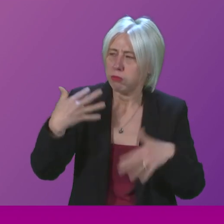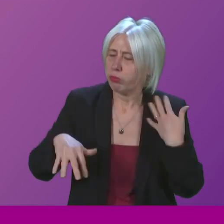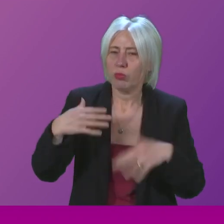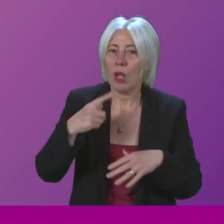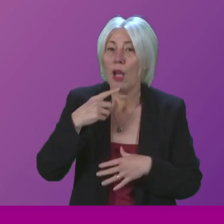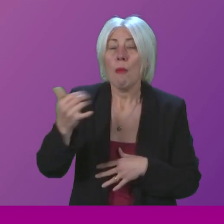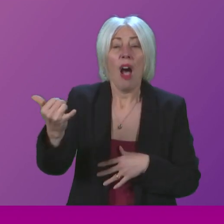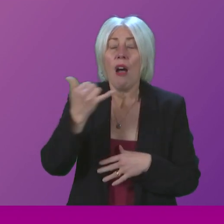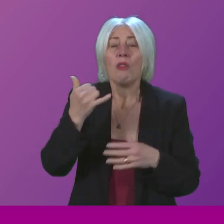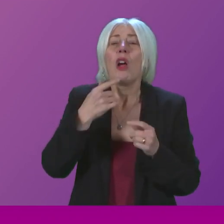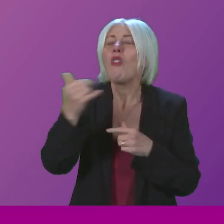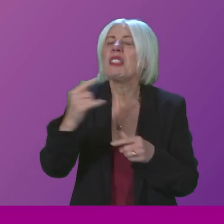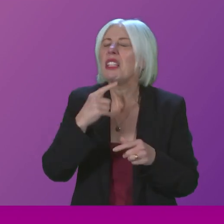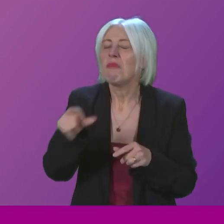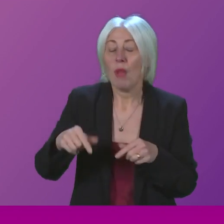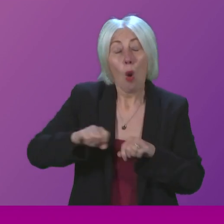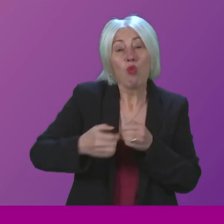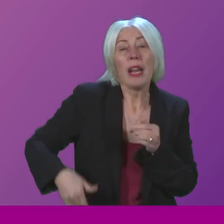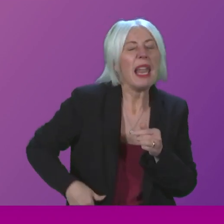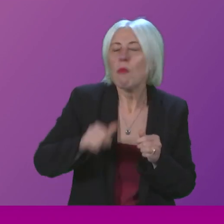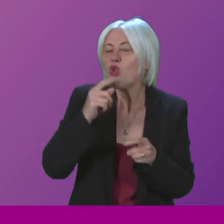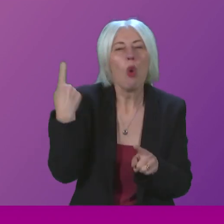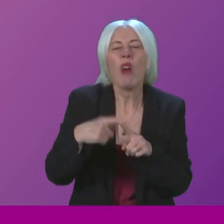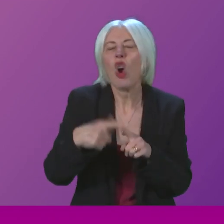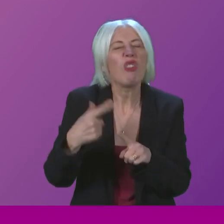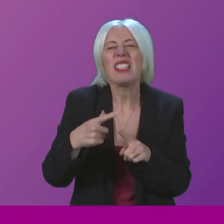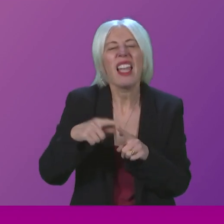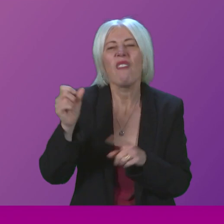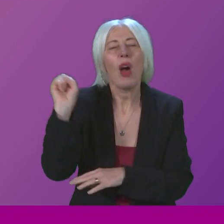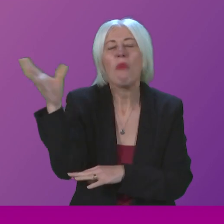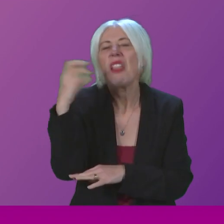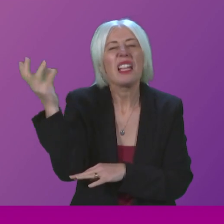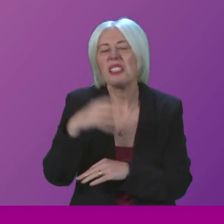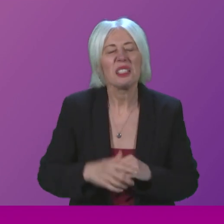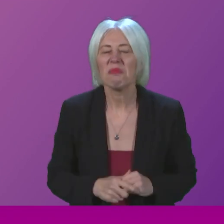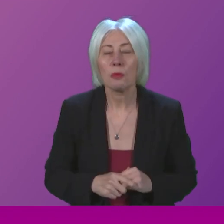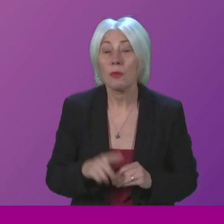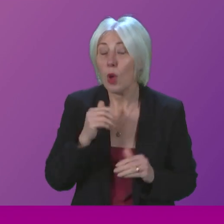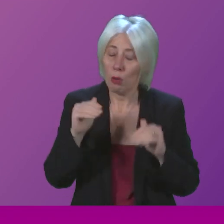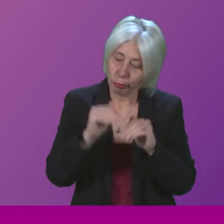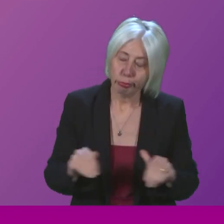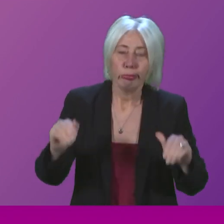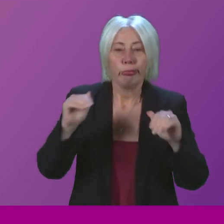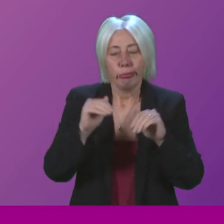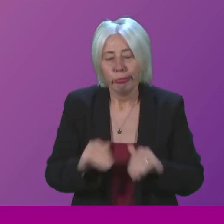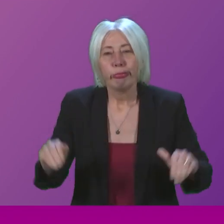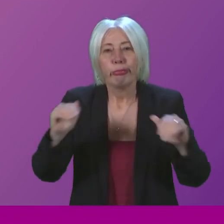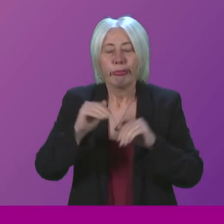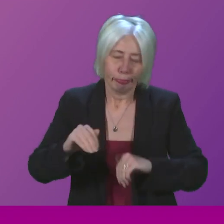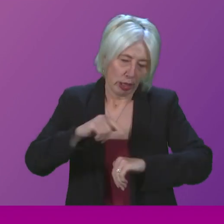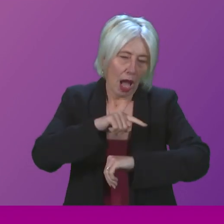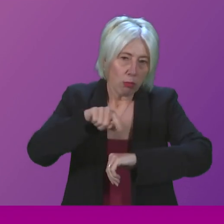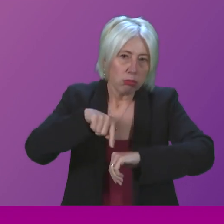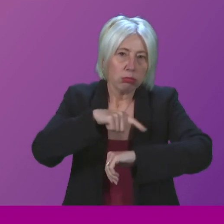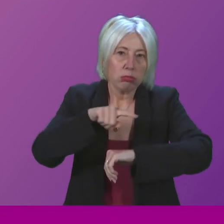hip doesn't constitute a priority to receive an ambulance. They waited for hours for that ambulance to come to